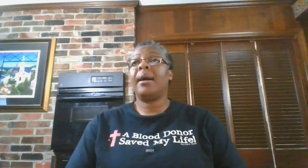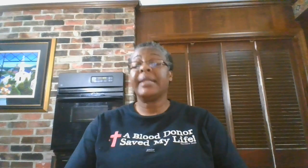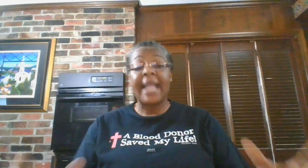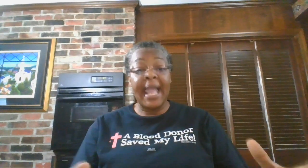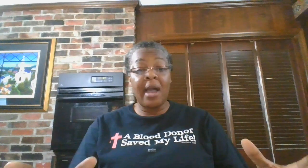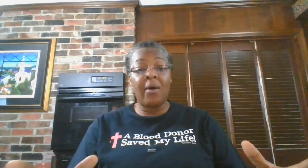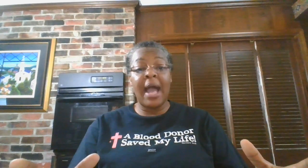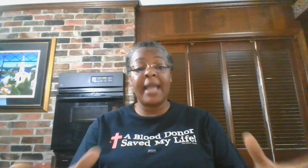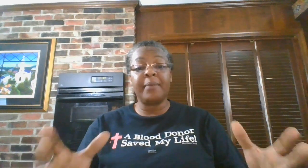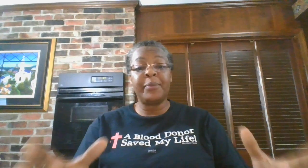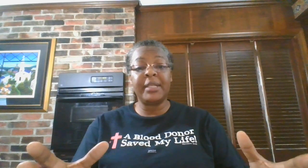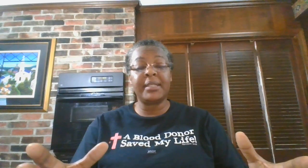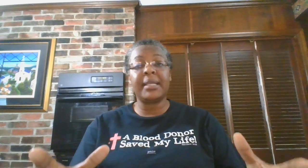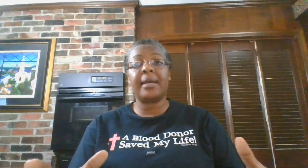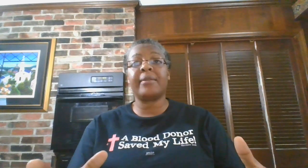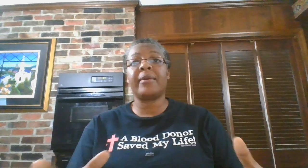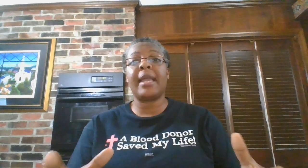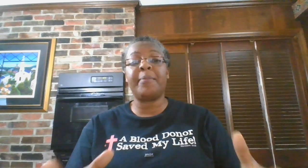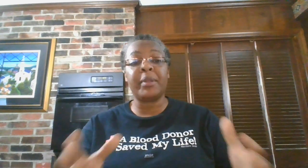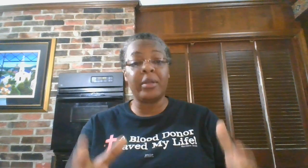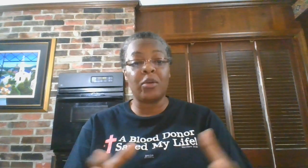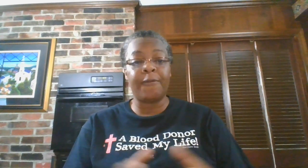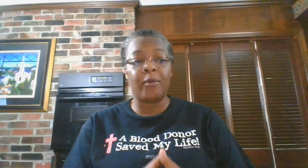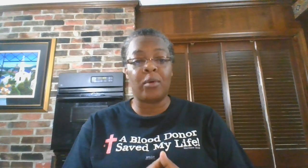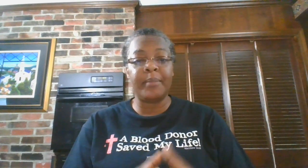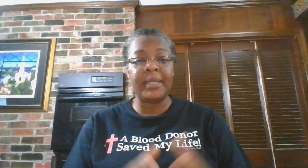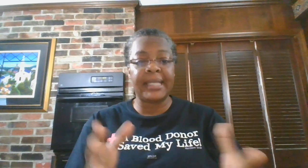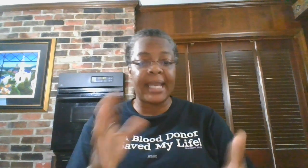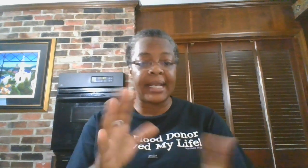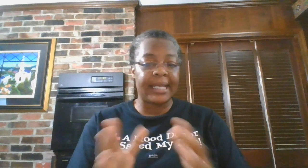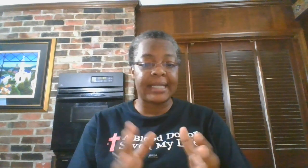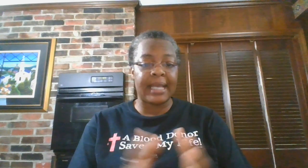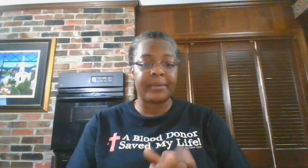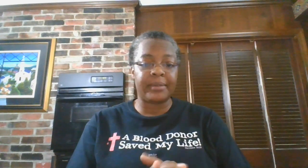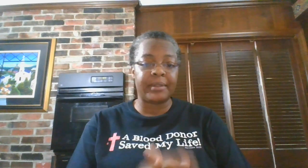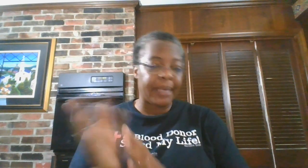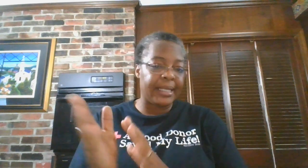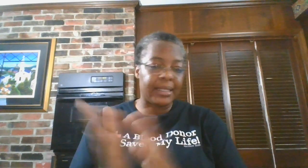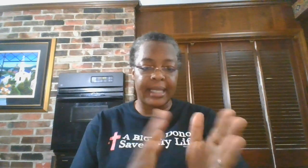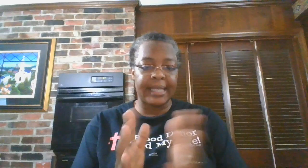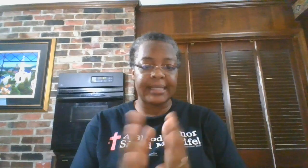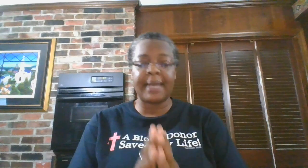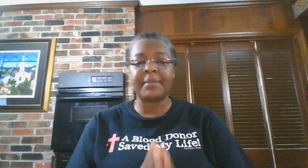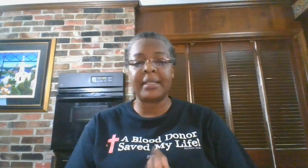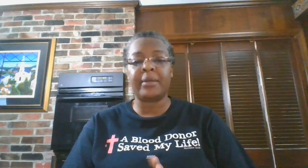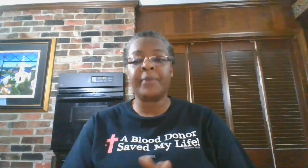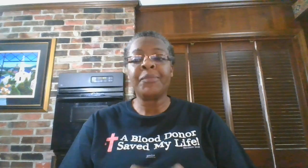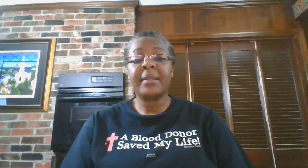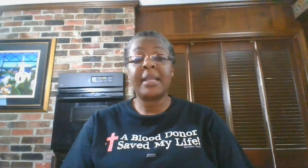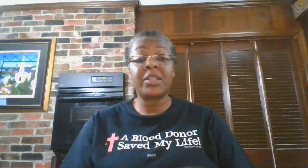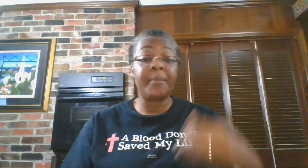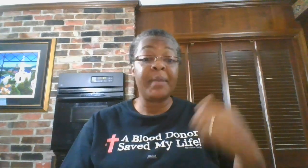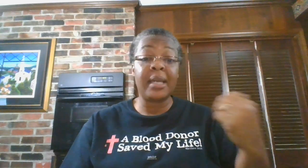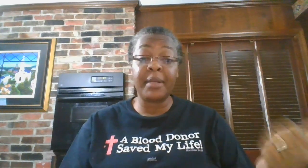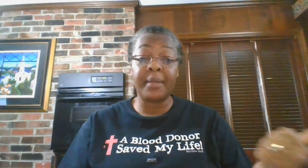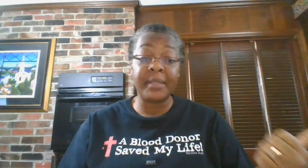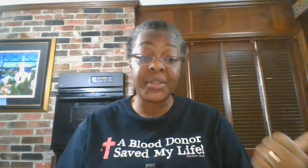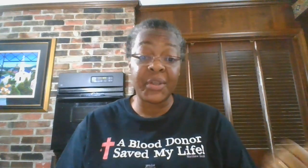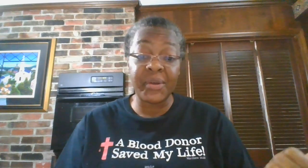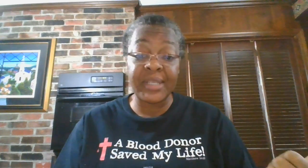Now I am putting together a political forum, meet the candidate type of debate slash type deal that's going to be coming up this Thursday.